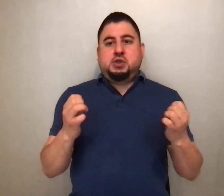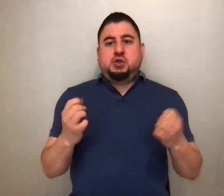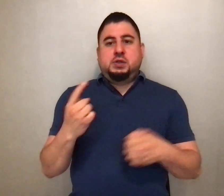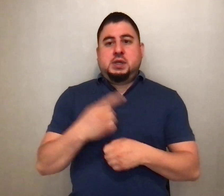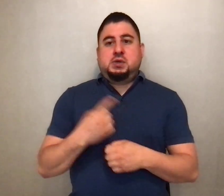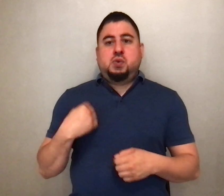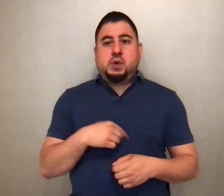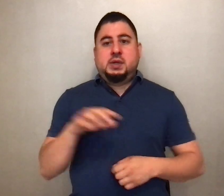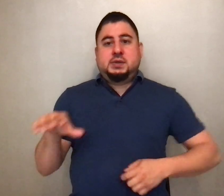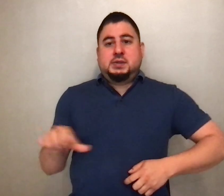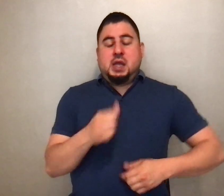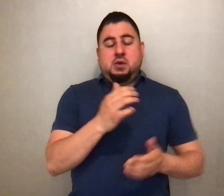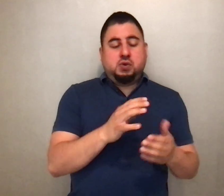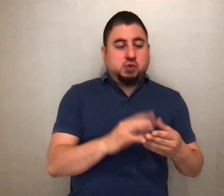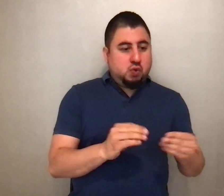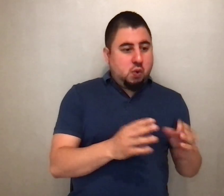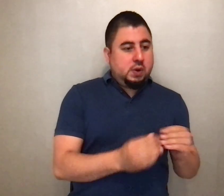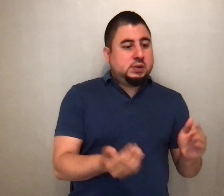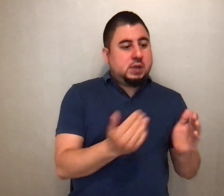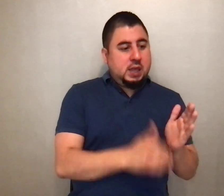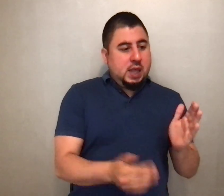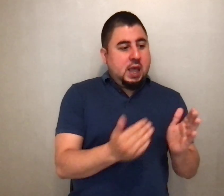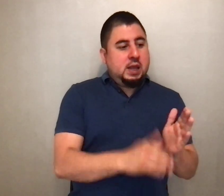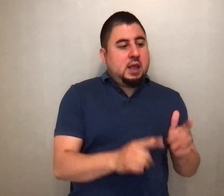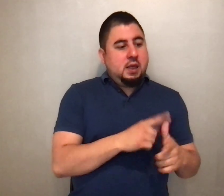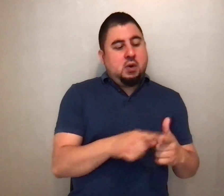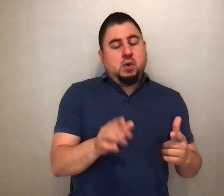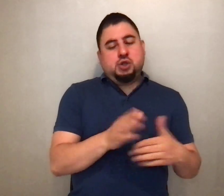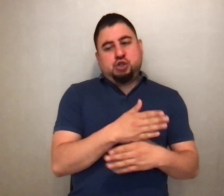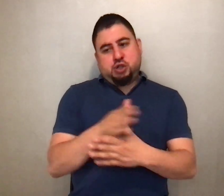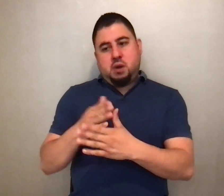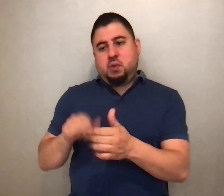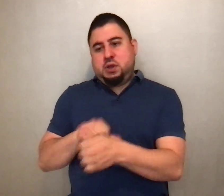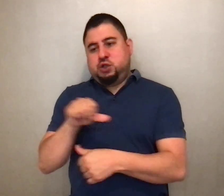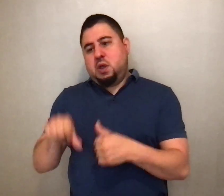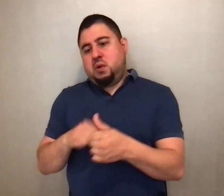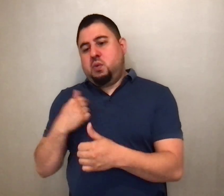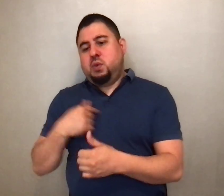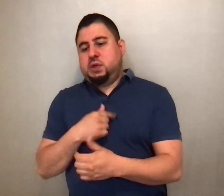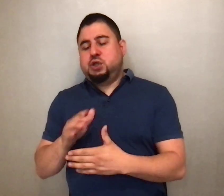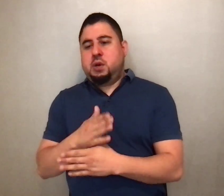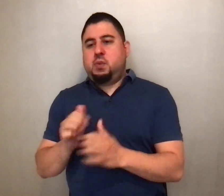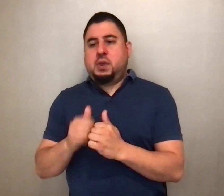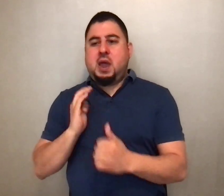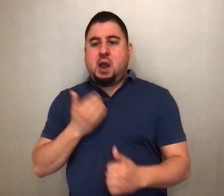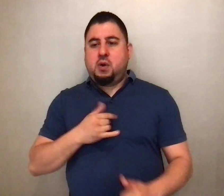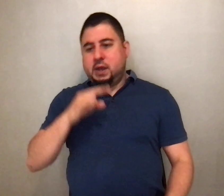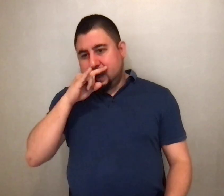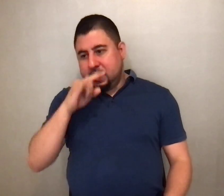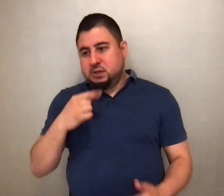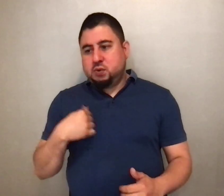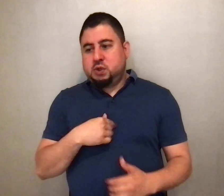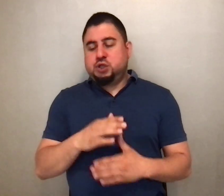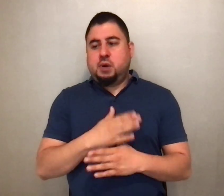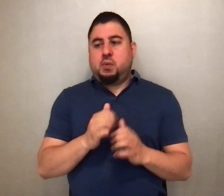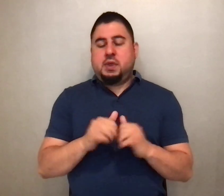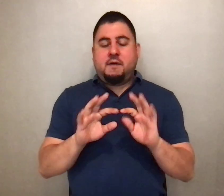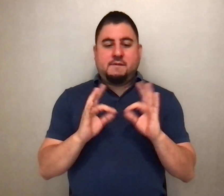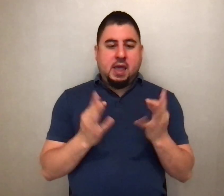take the stories over and over again. And we share them. We share them with each other. We share them with our kids. We share them with our family members. And we